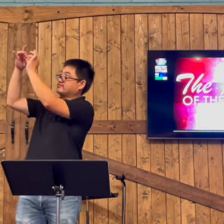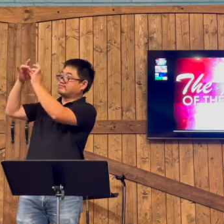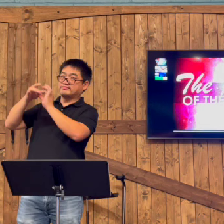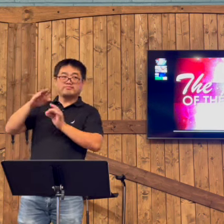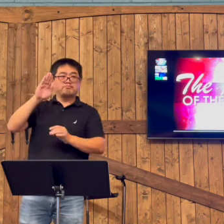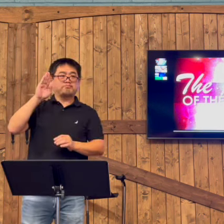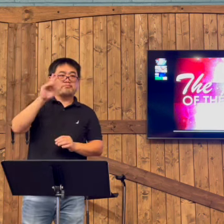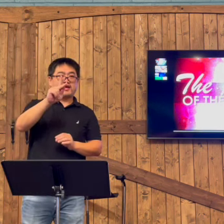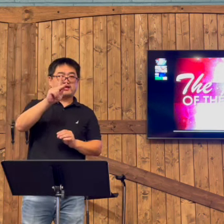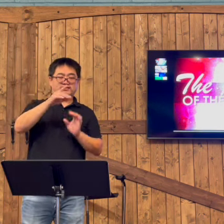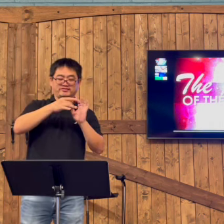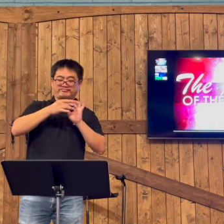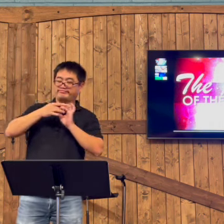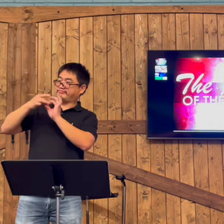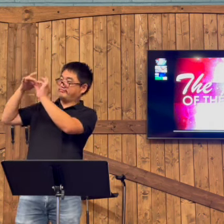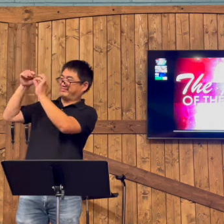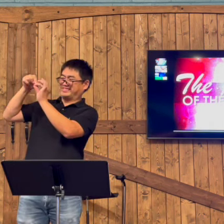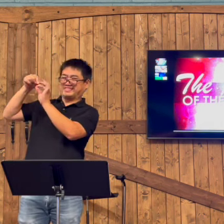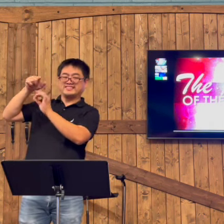caused dissension between God and man.